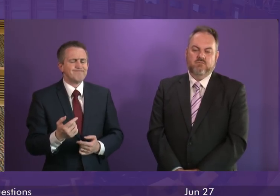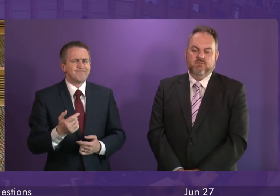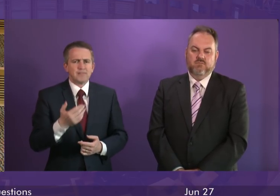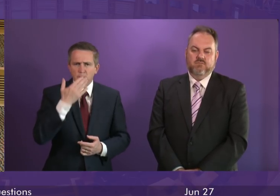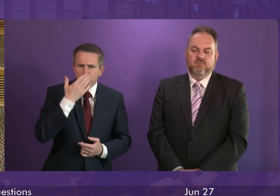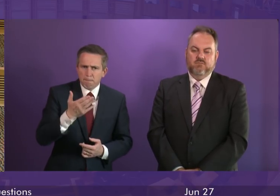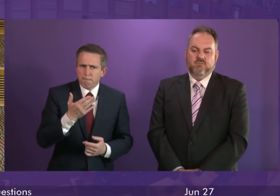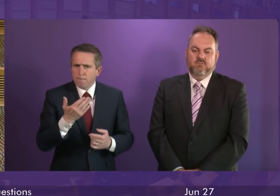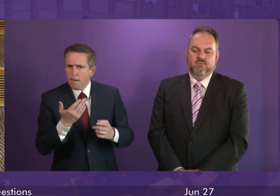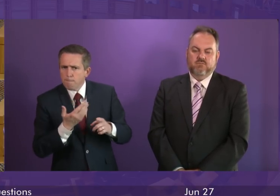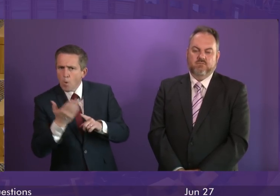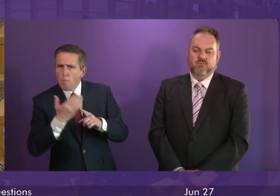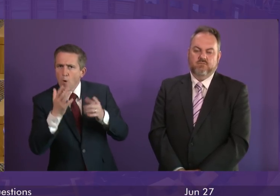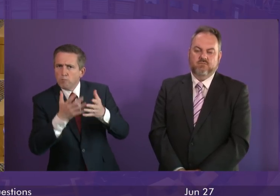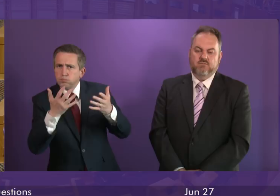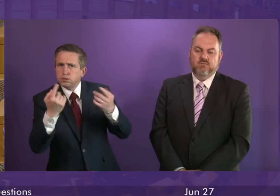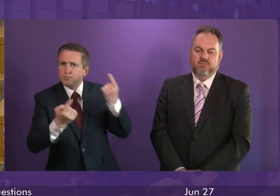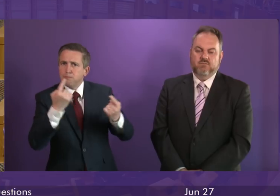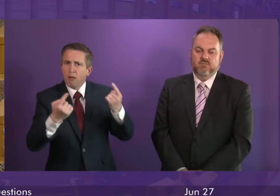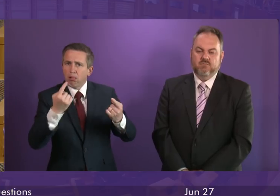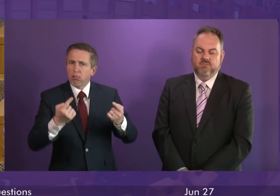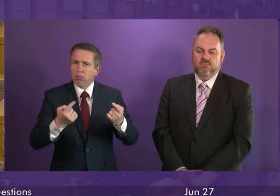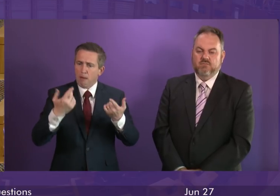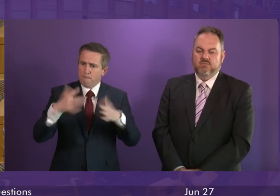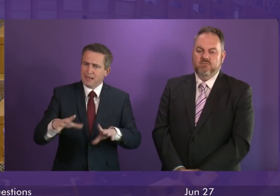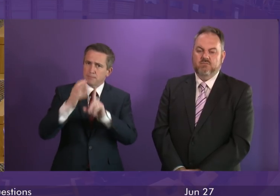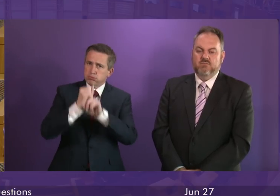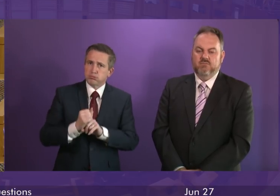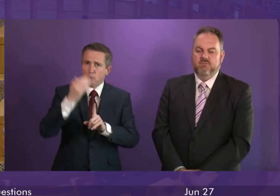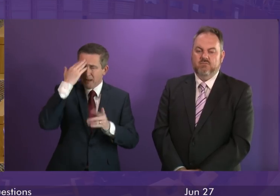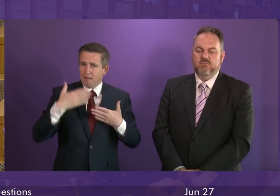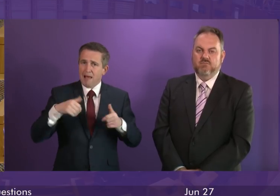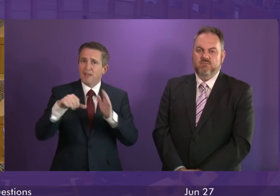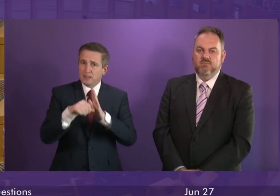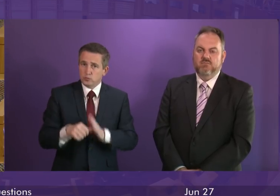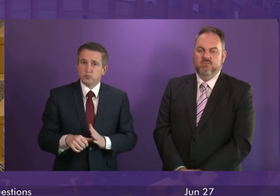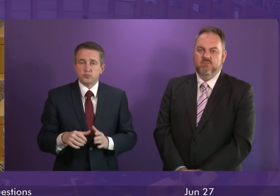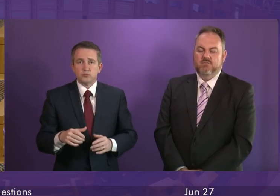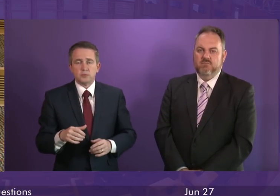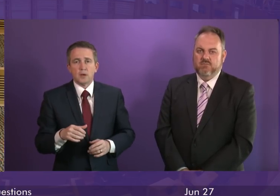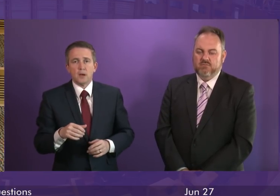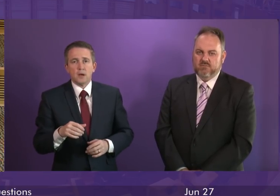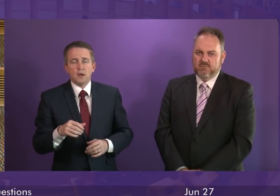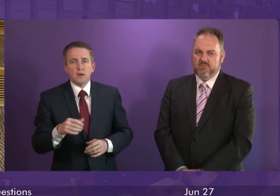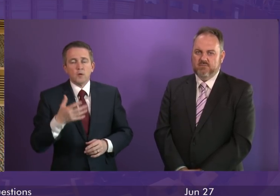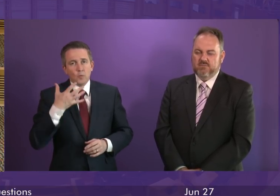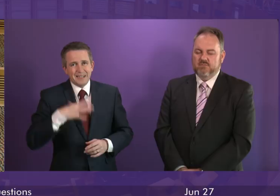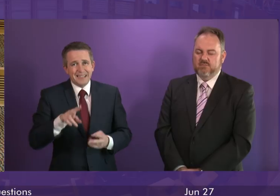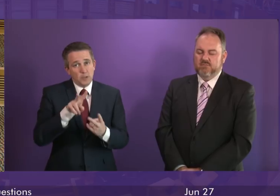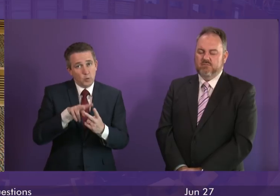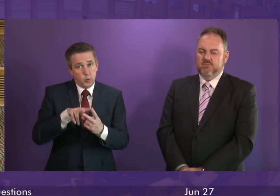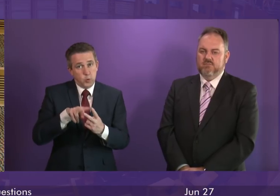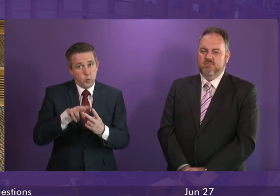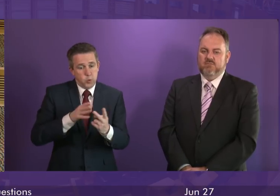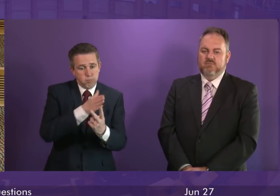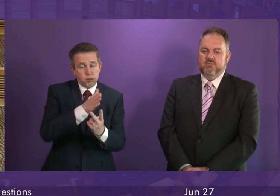people are presenting for help with mental health and that is something we encourage as the stigma reduces. But we need to do two things and we are